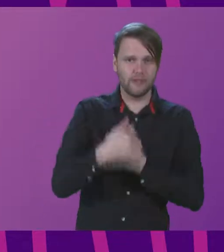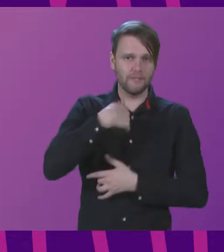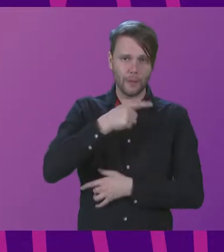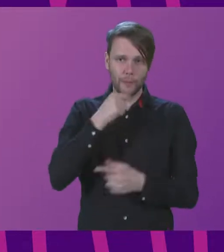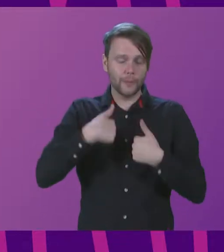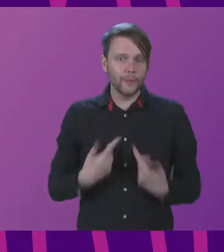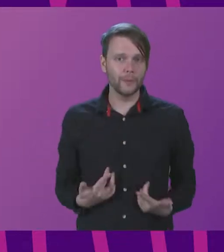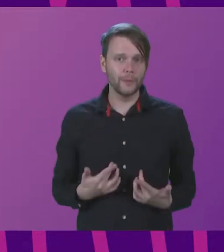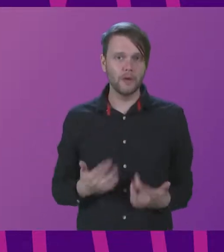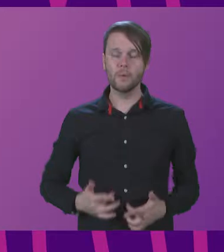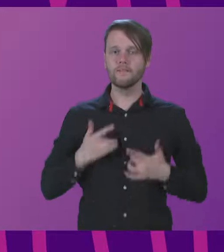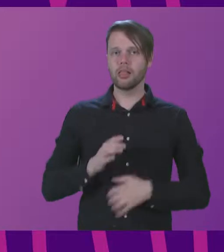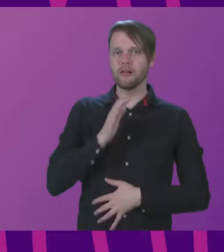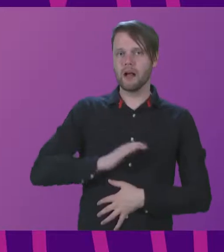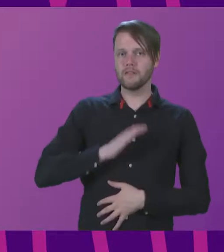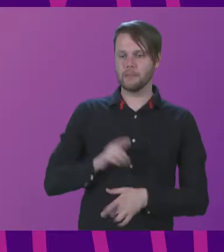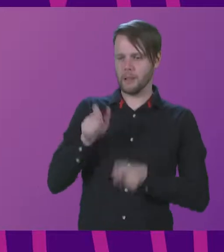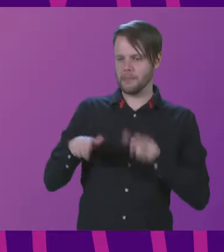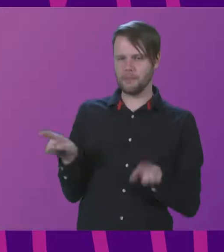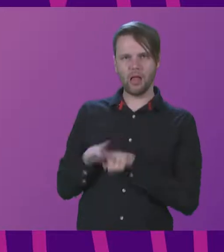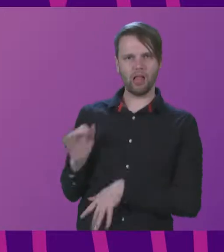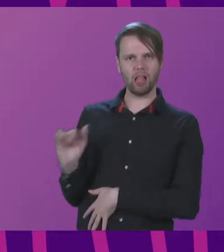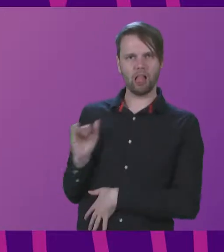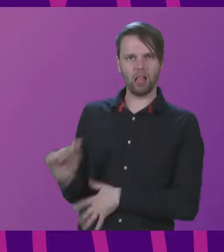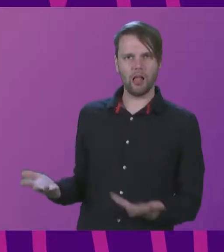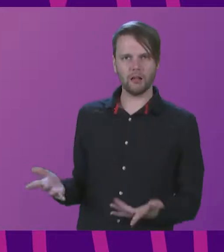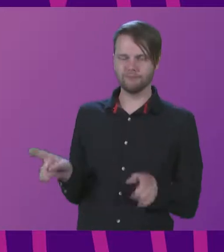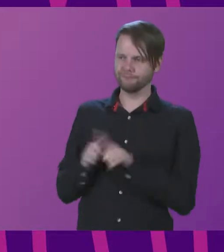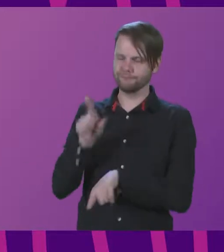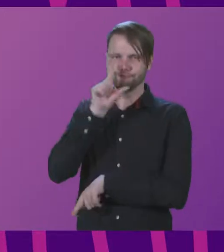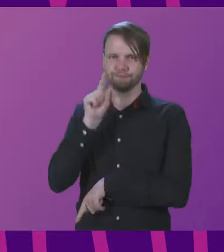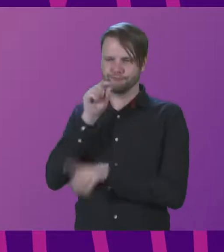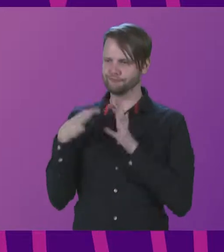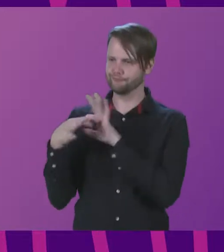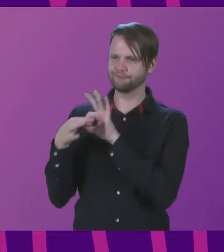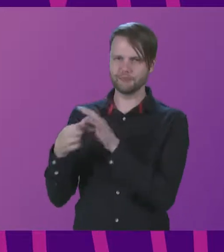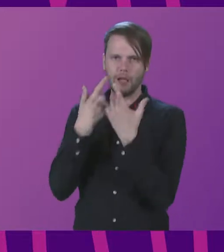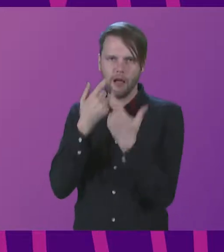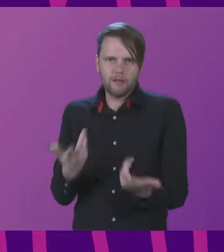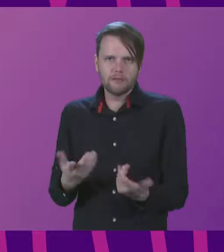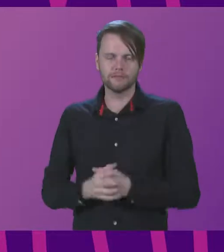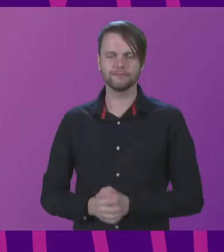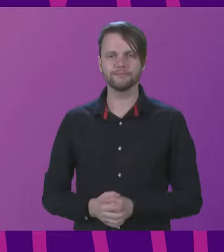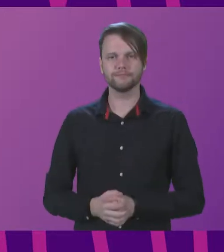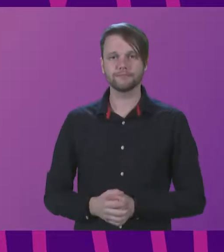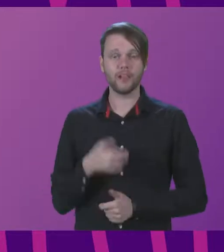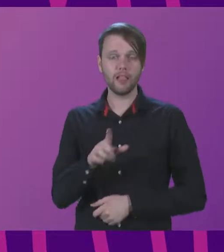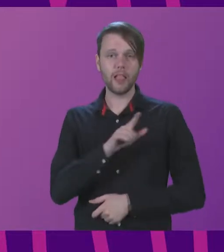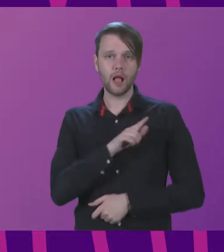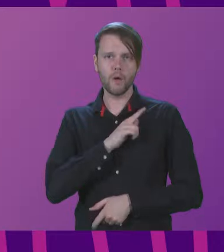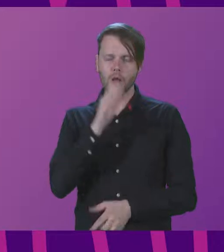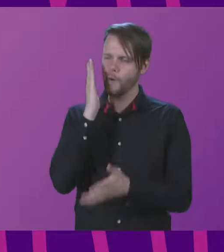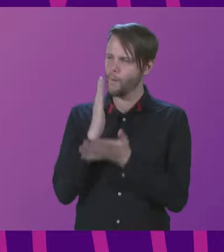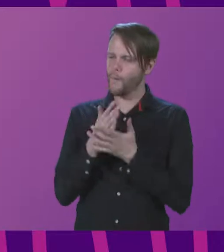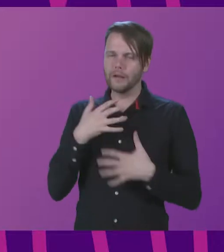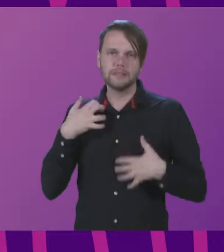We feel most comfortable with people who are like us. Like birds of a feather, we flock together. That is why it was truly